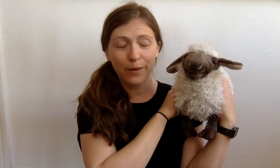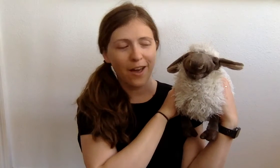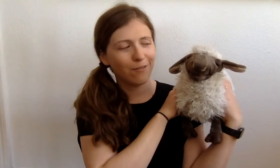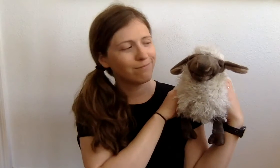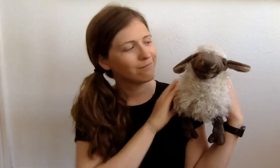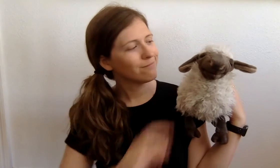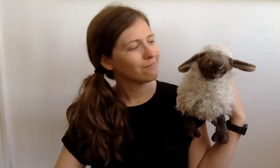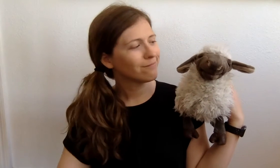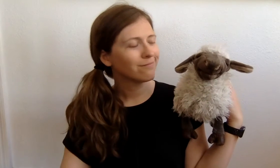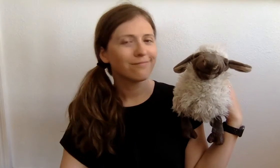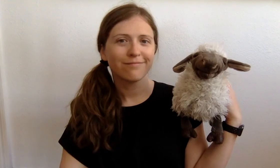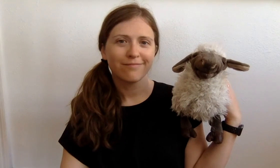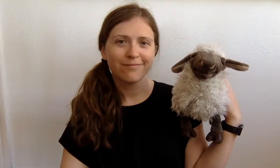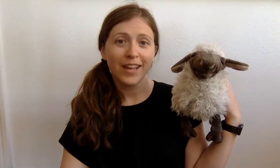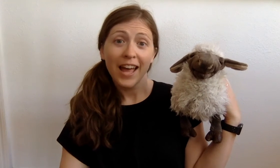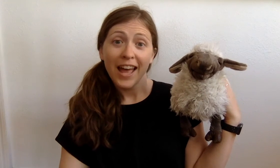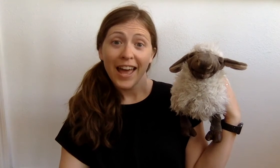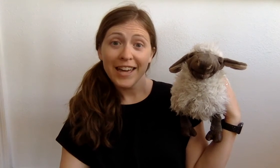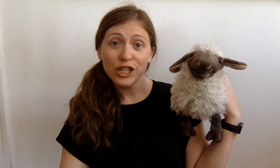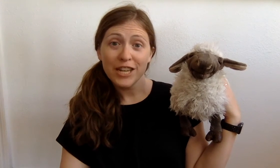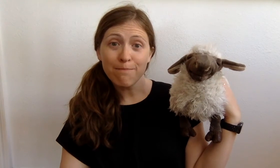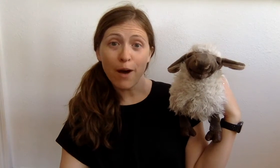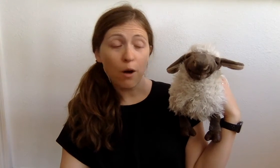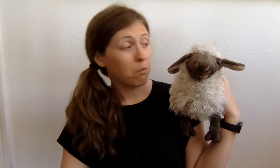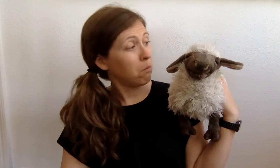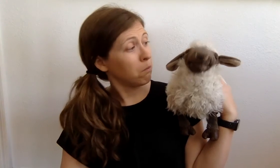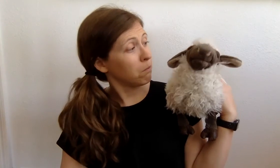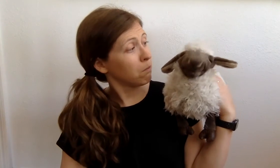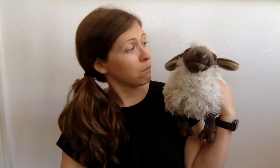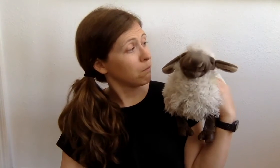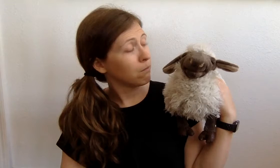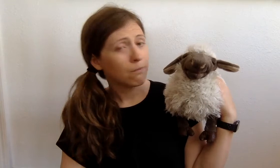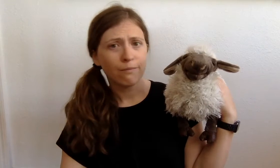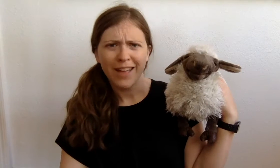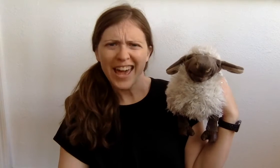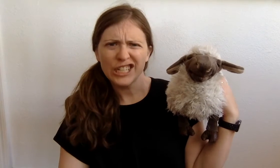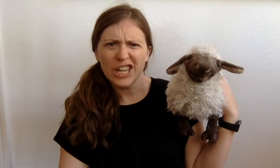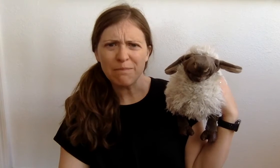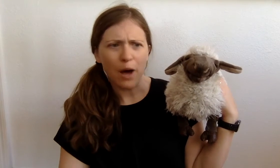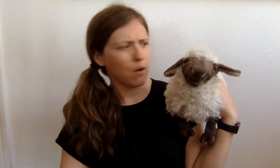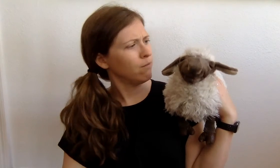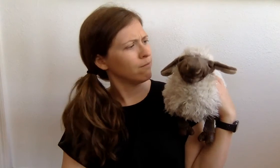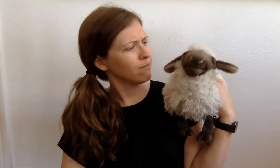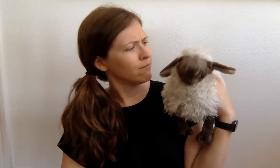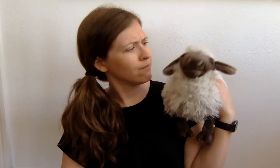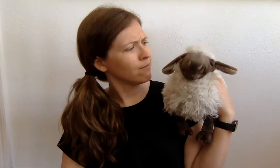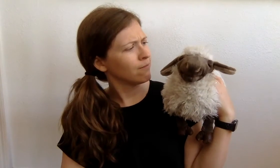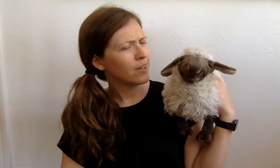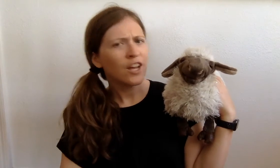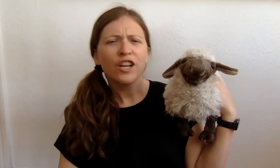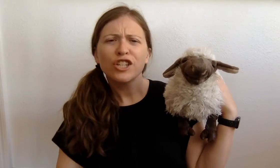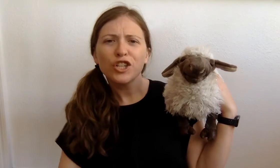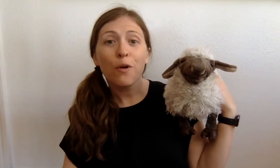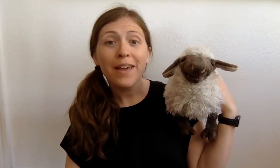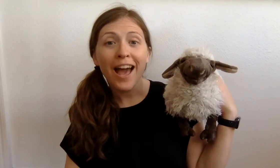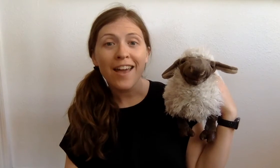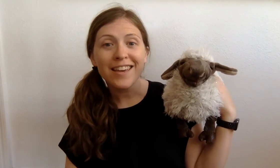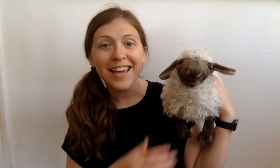go. Hey sheep-o hey sheep-o show me how you get